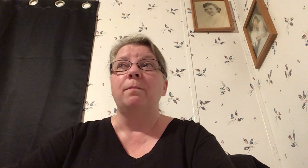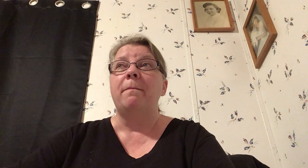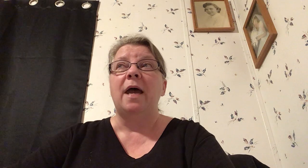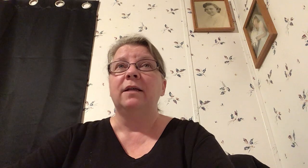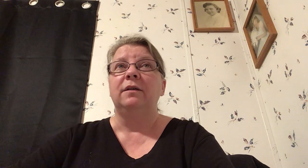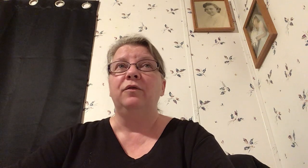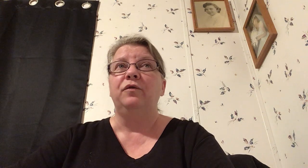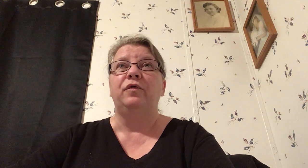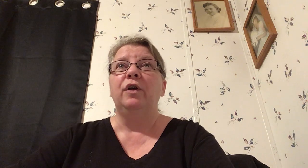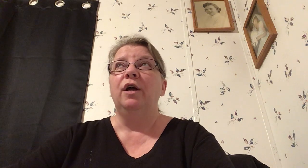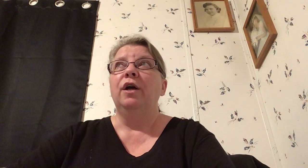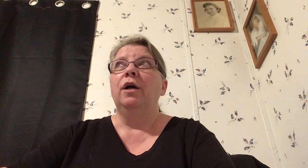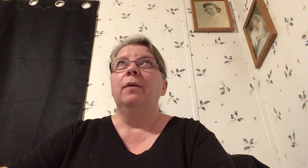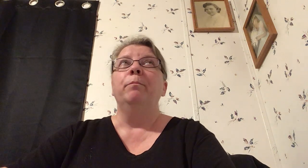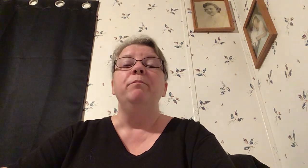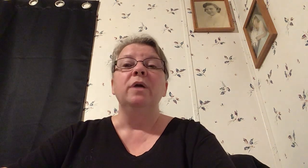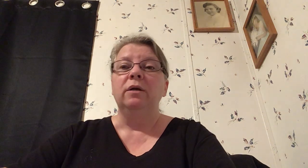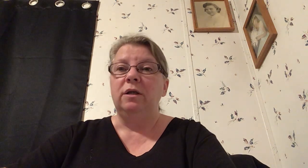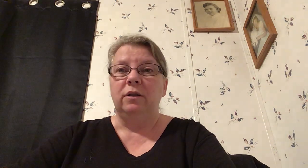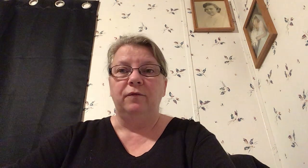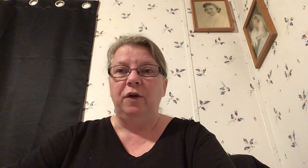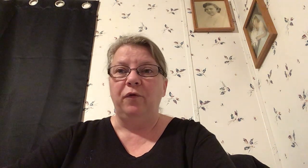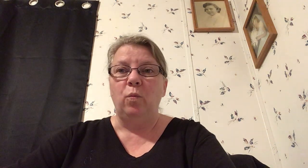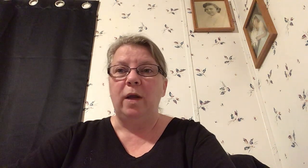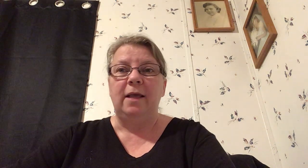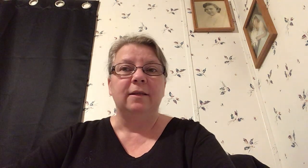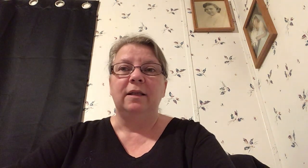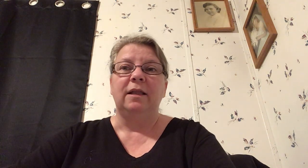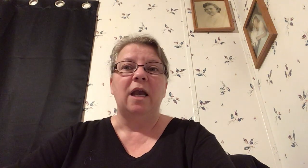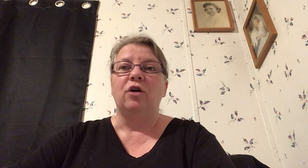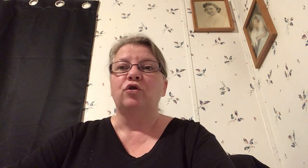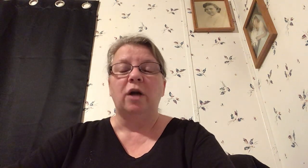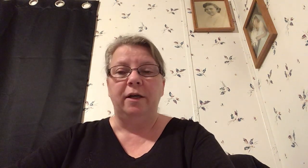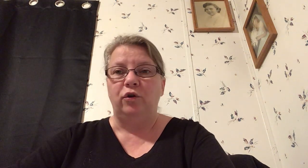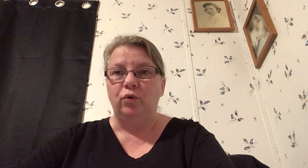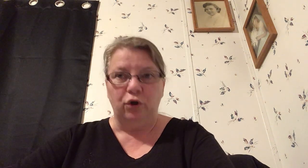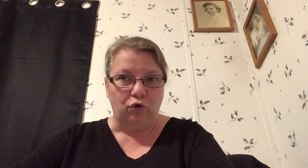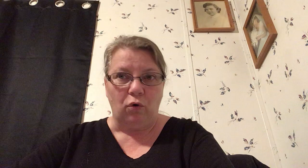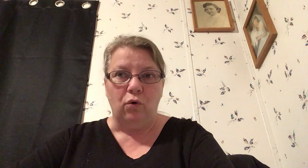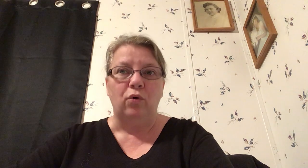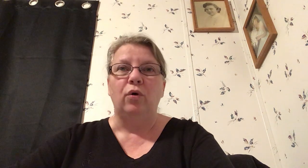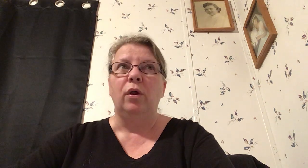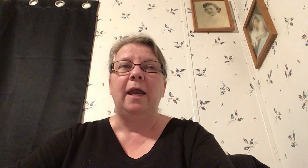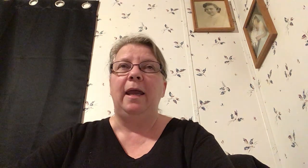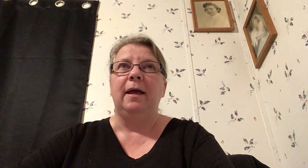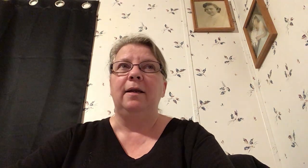massive millions of different ways that they are trying to control and